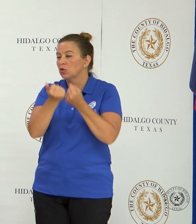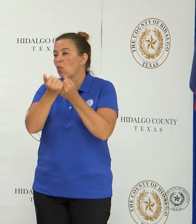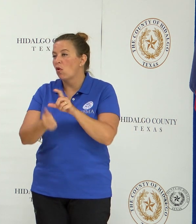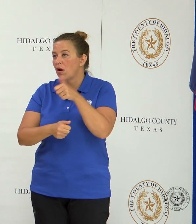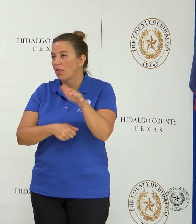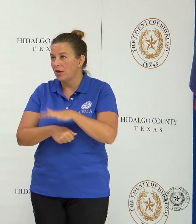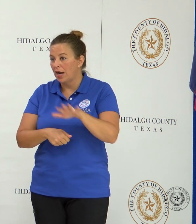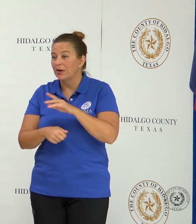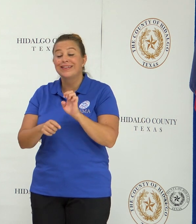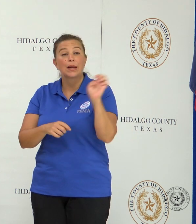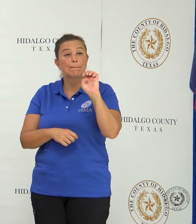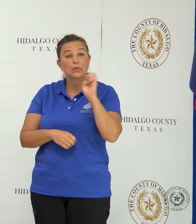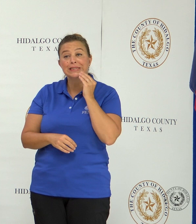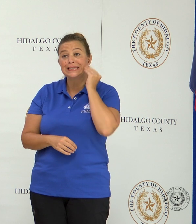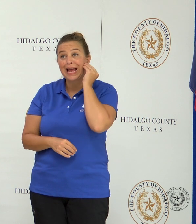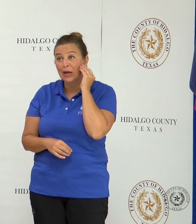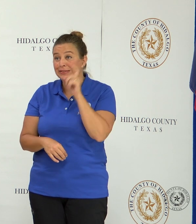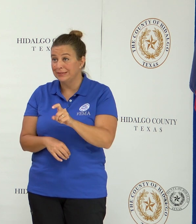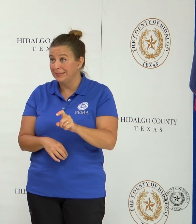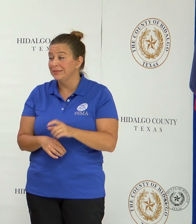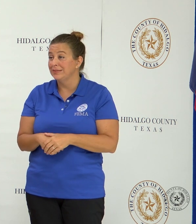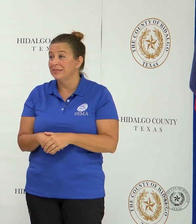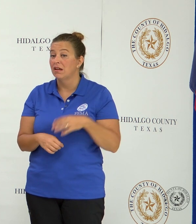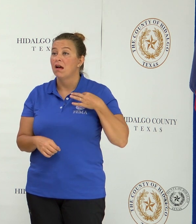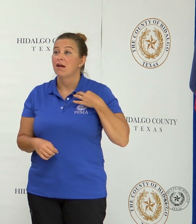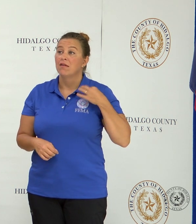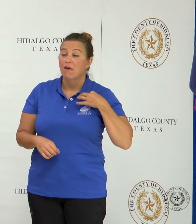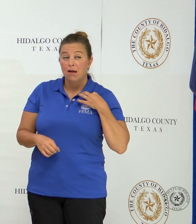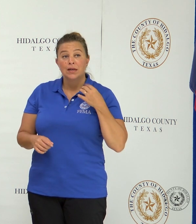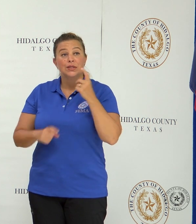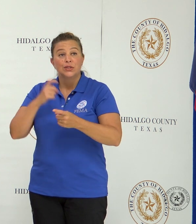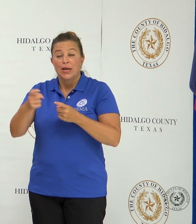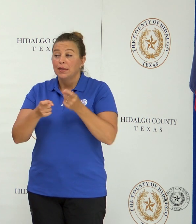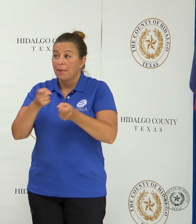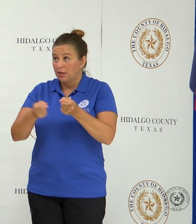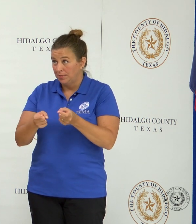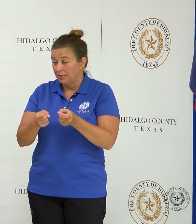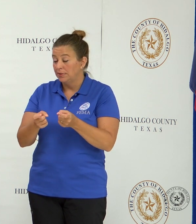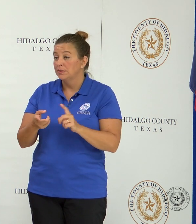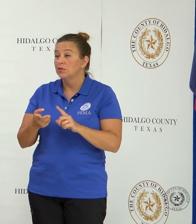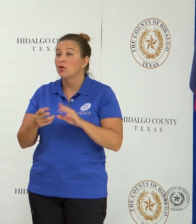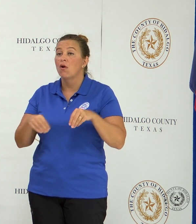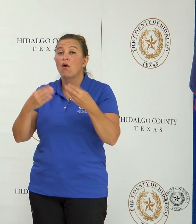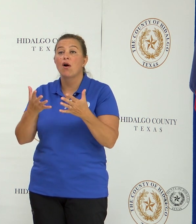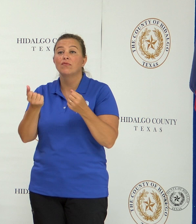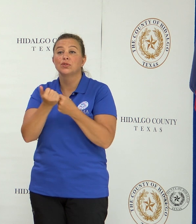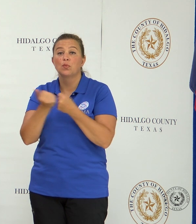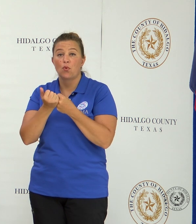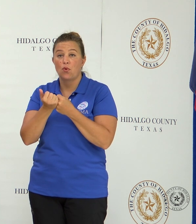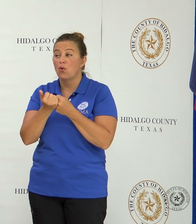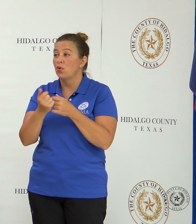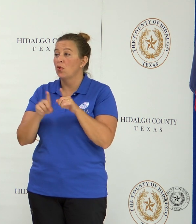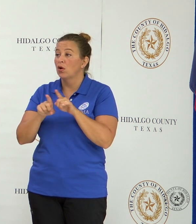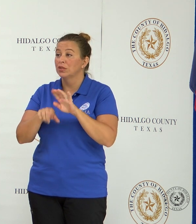emergency housing needs in this space, volunteer and donations management. We offer support, and also